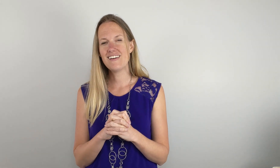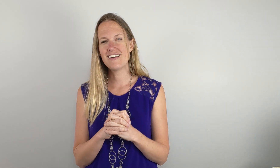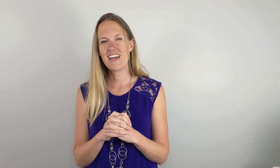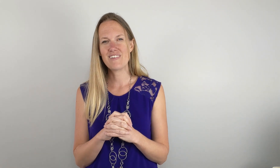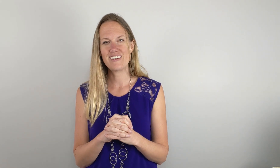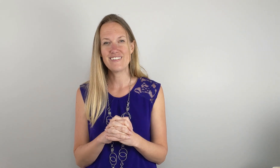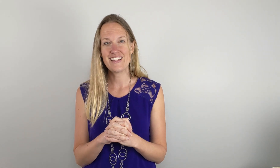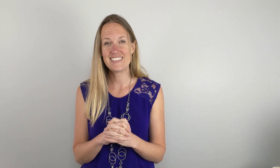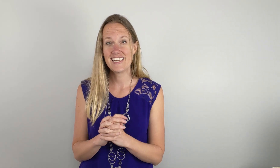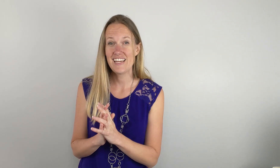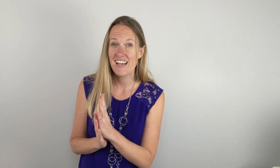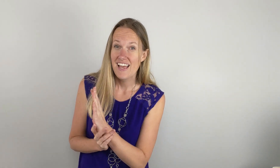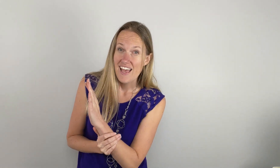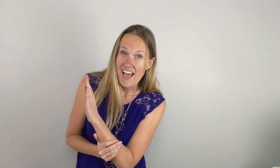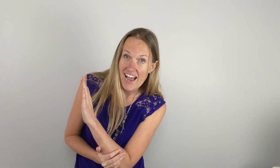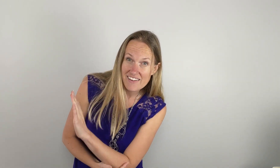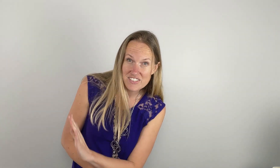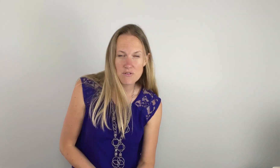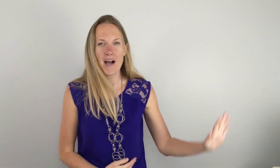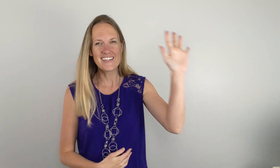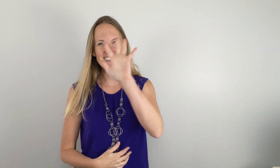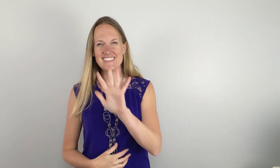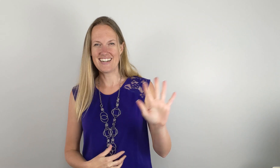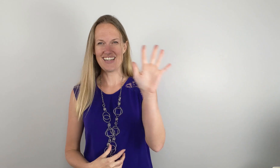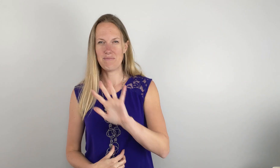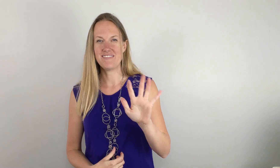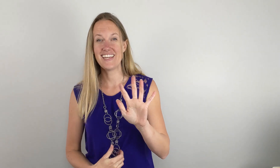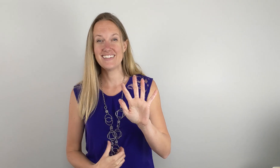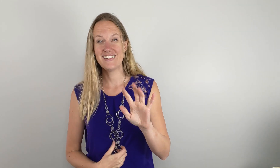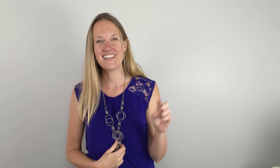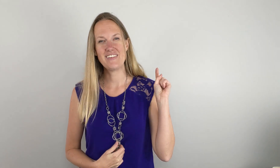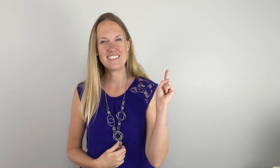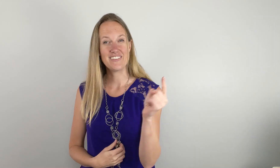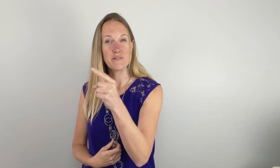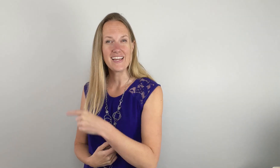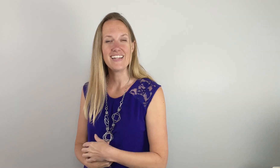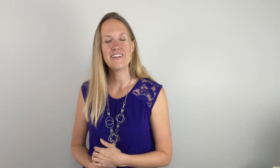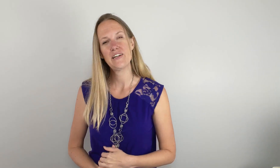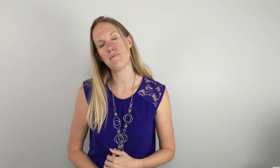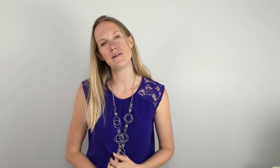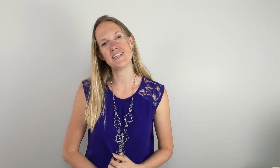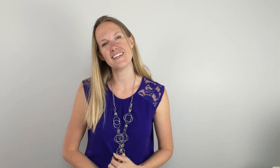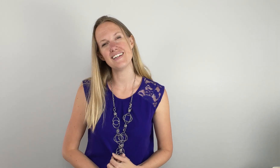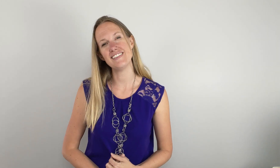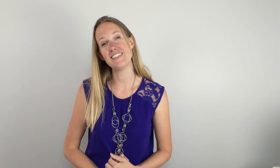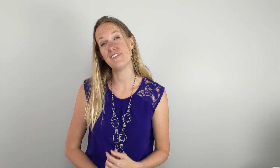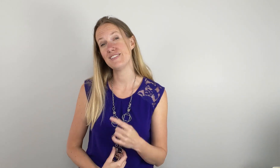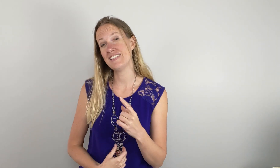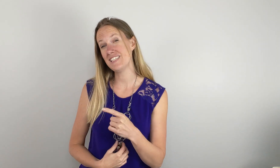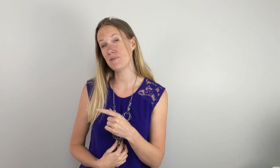song and we're gonna learn that today after the reminders that I am left-handed. That means if you're right-handed you're going to mirror my signs. If you need to